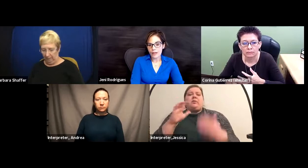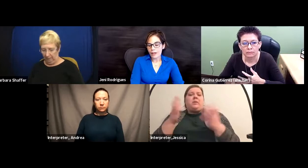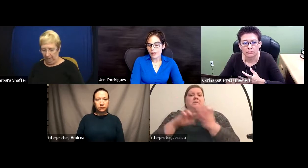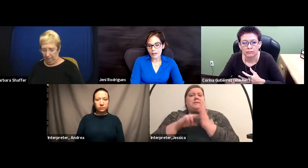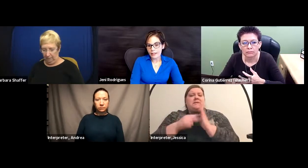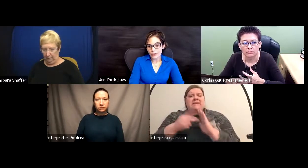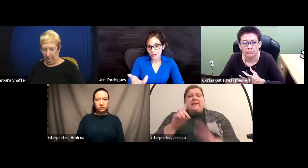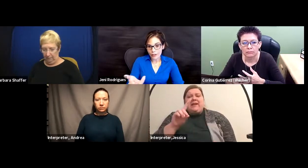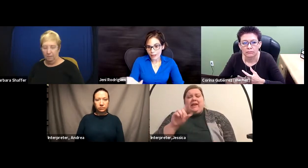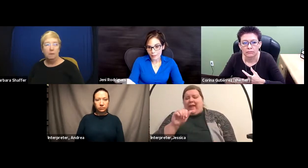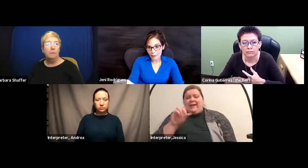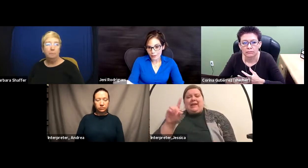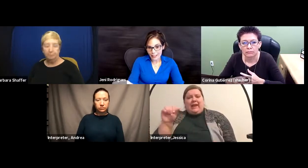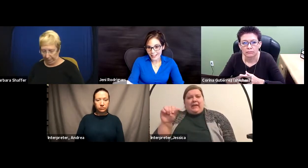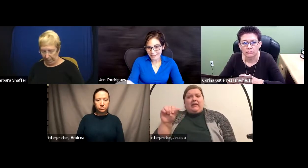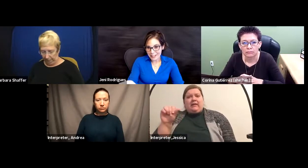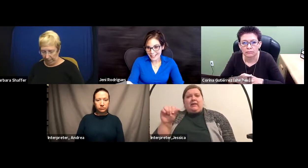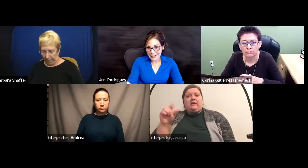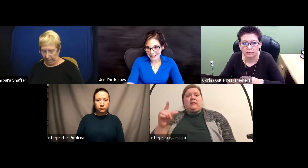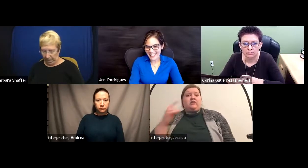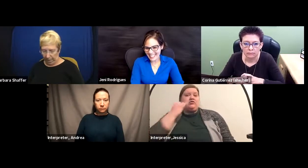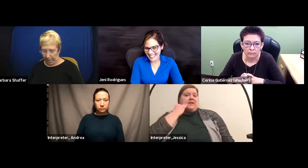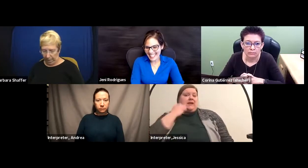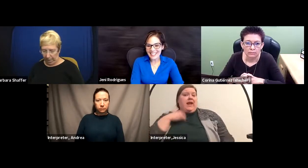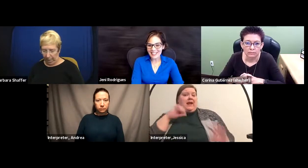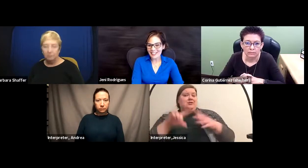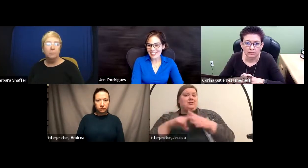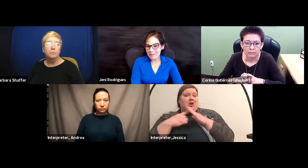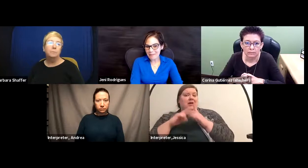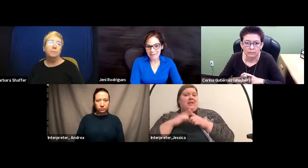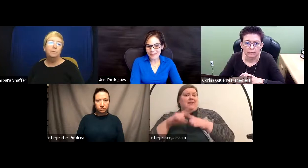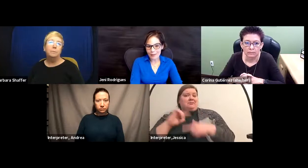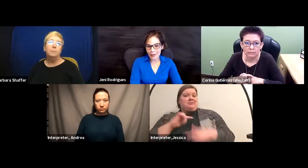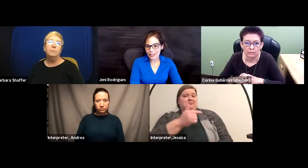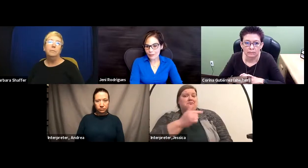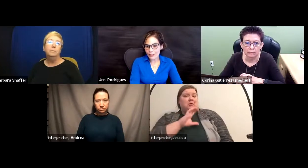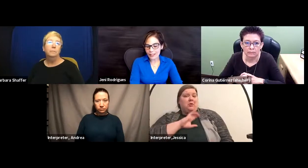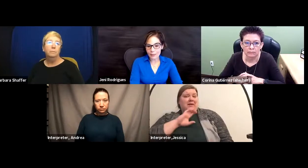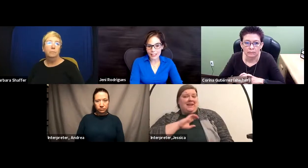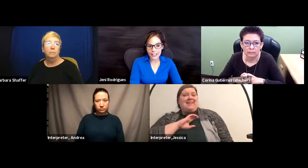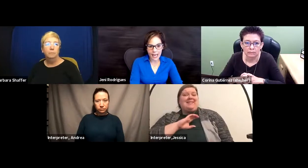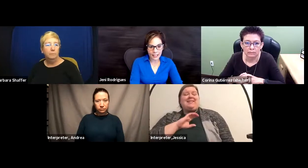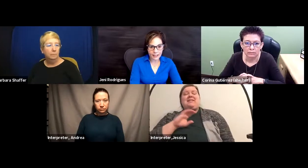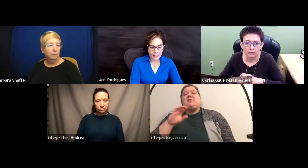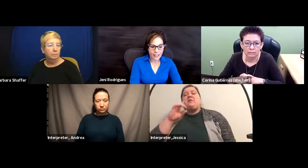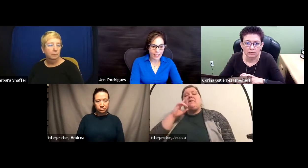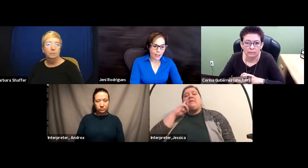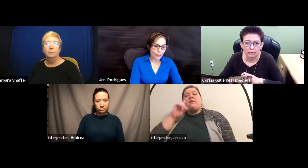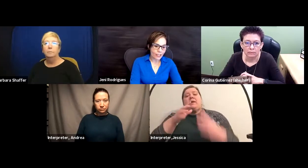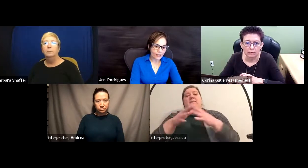I can start, and then maybe Karina can continue. So the Americans with Disabilities Act protects